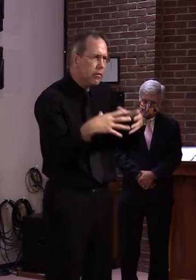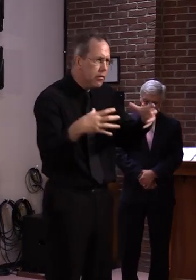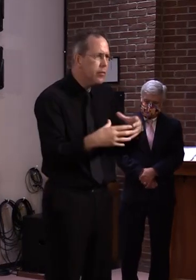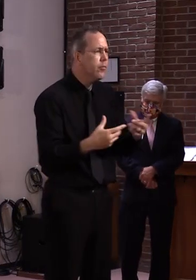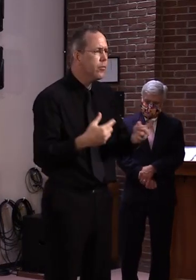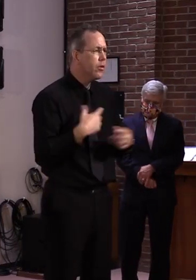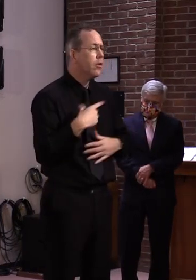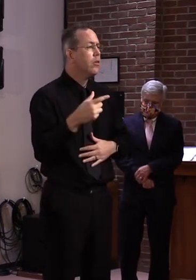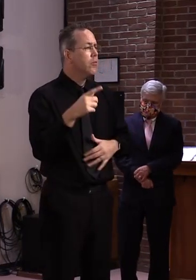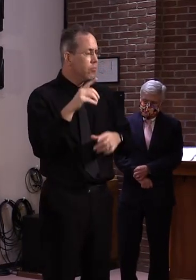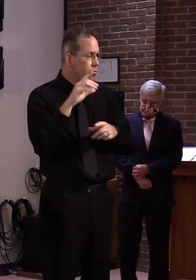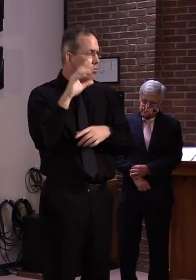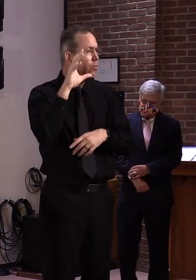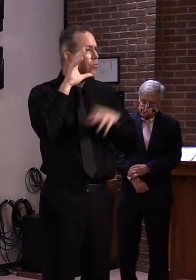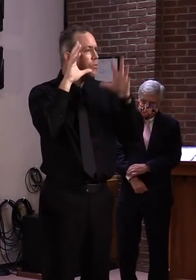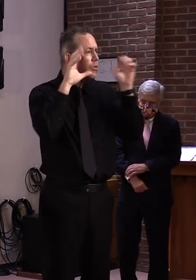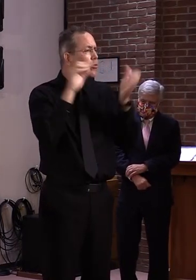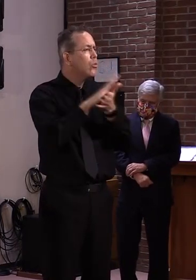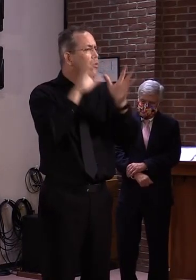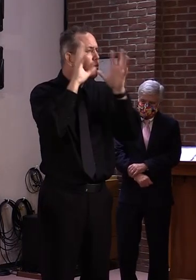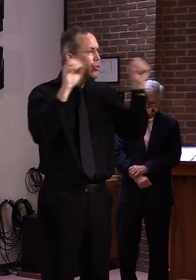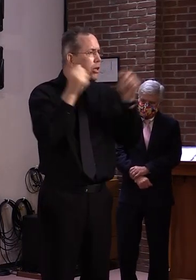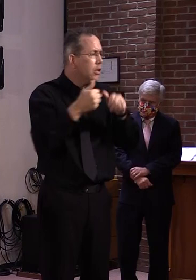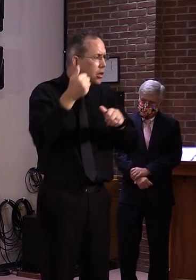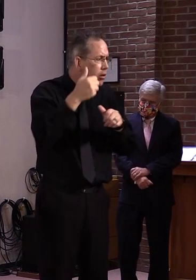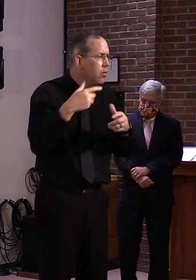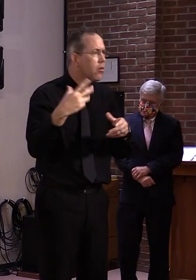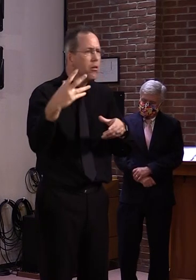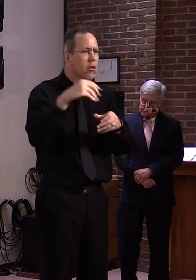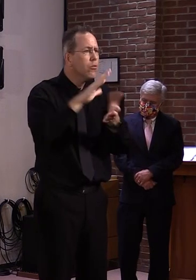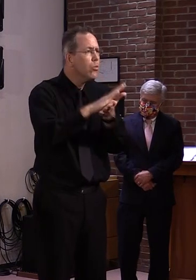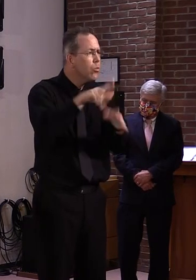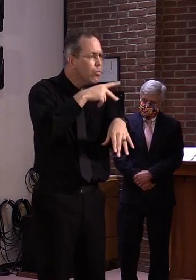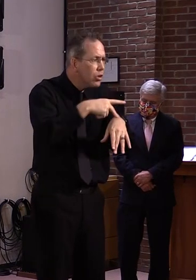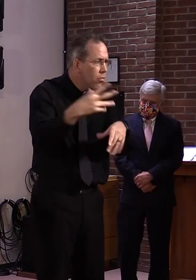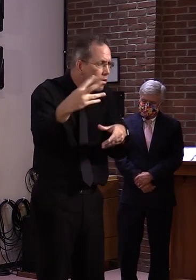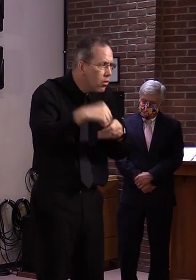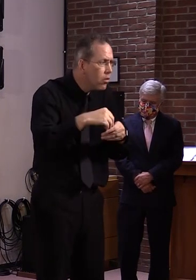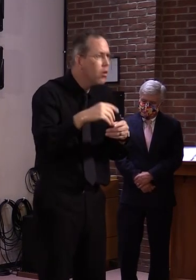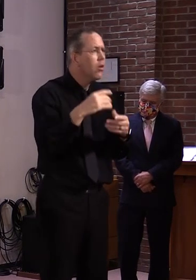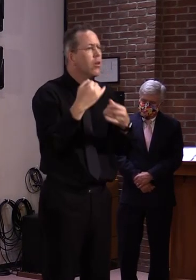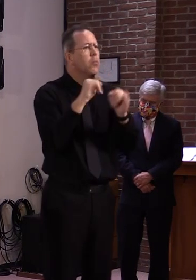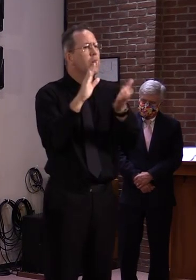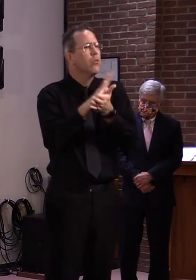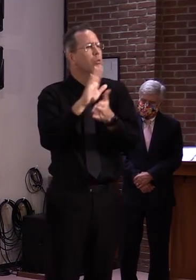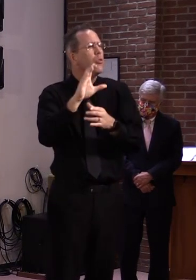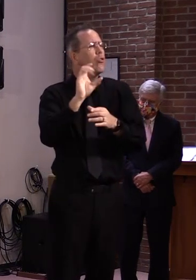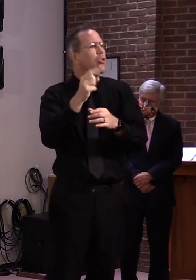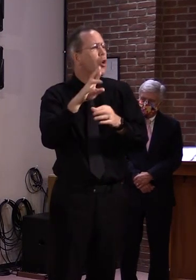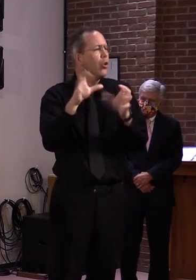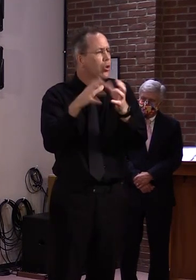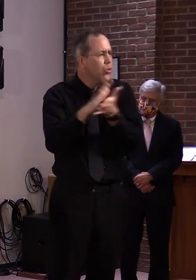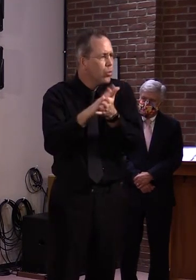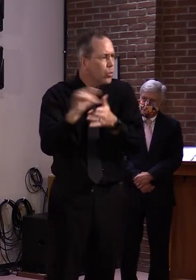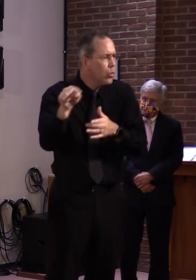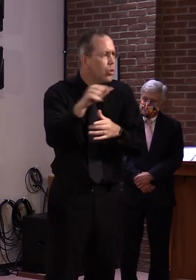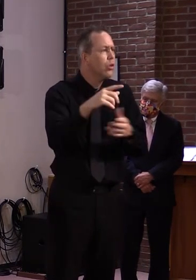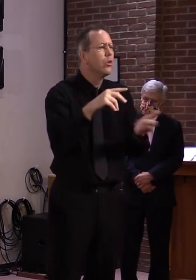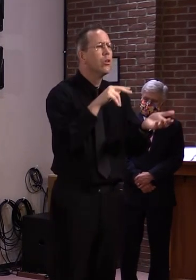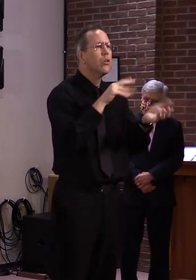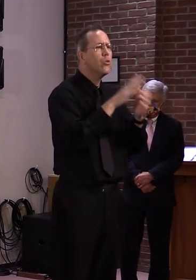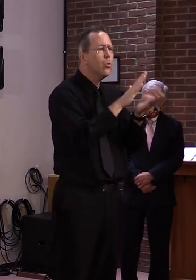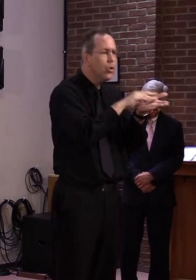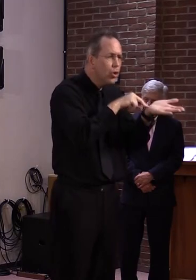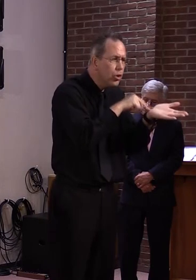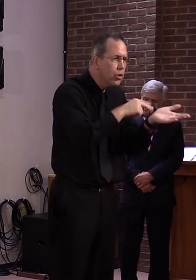Association, the Principal's Association, the Independent Schools, School Nurses Association, Vermont NEA. As the governor mentioned, it's figured